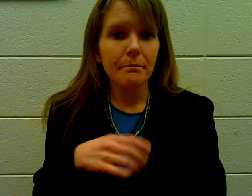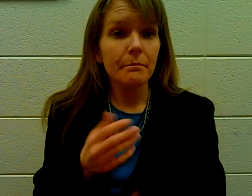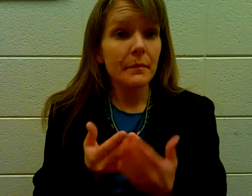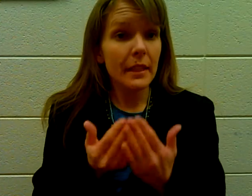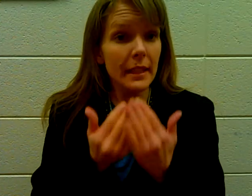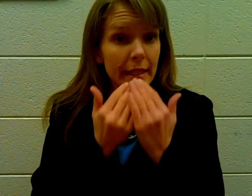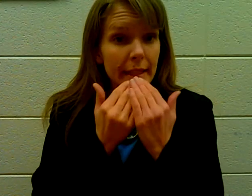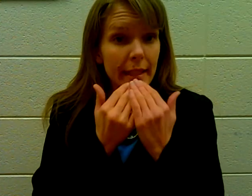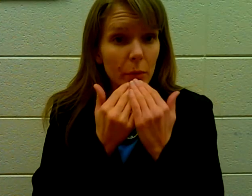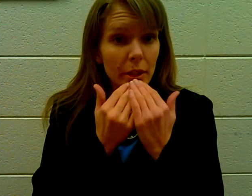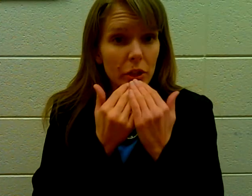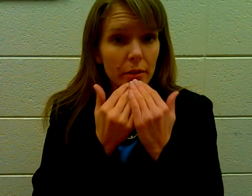Sandwich.